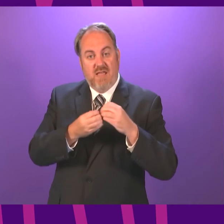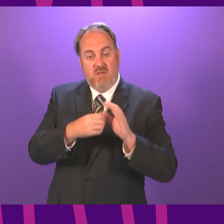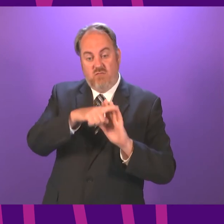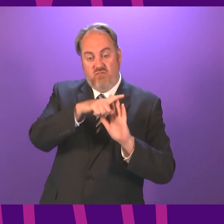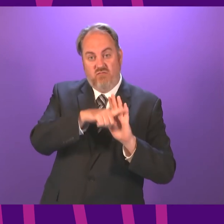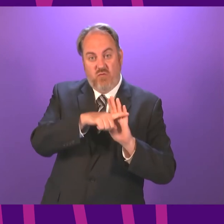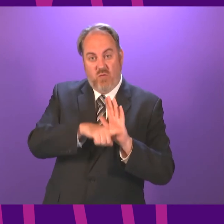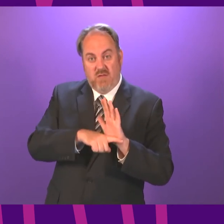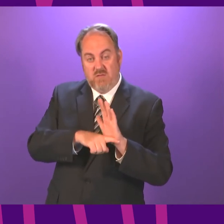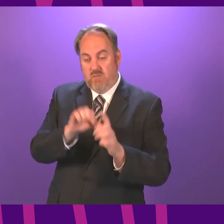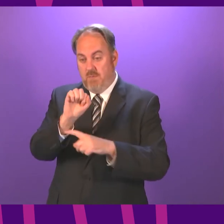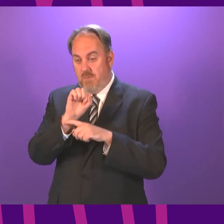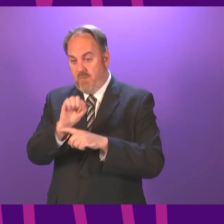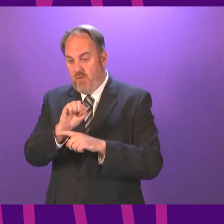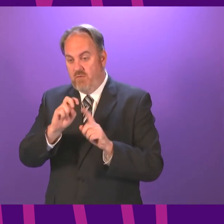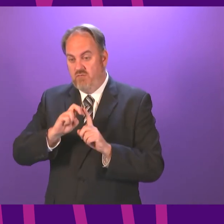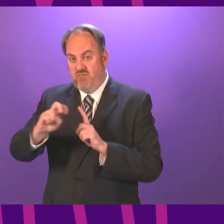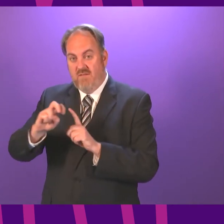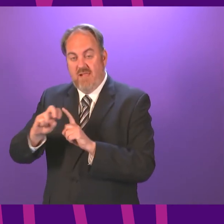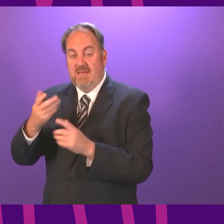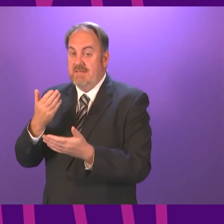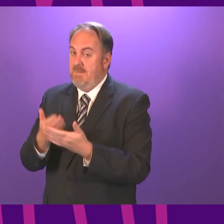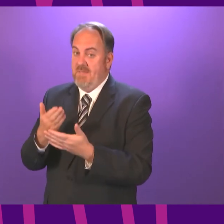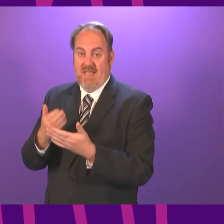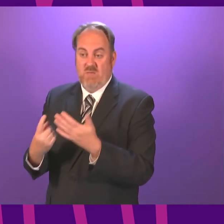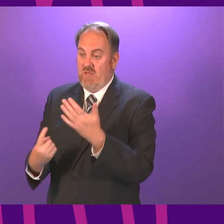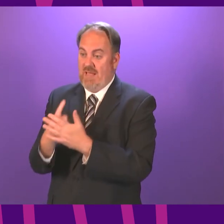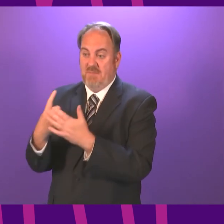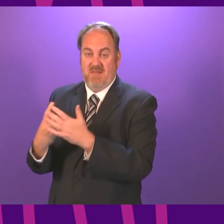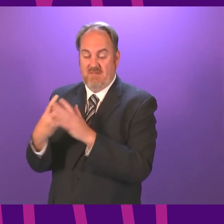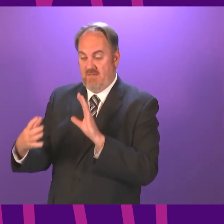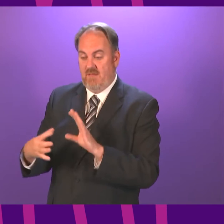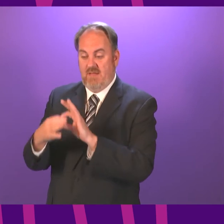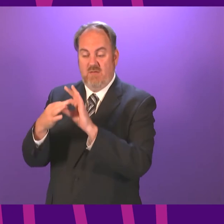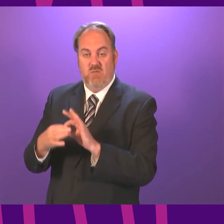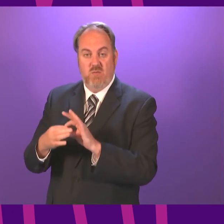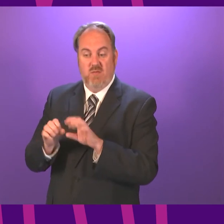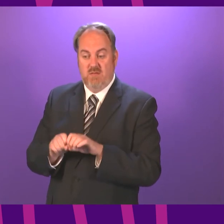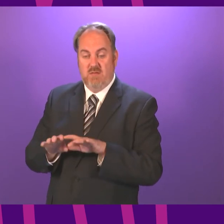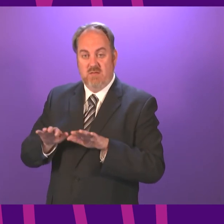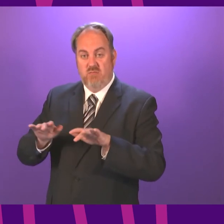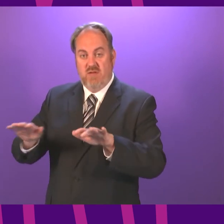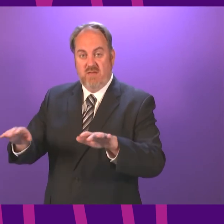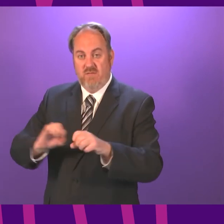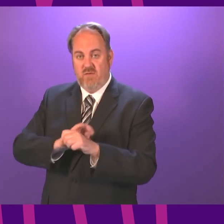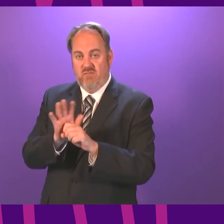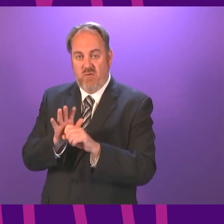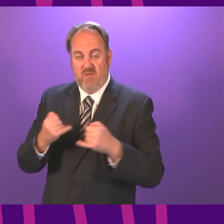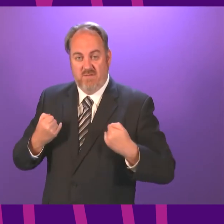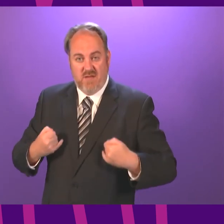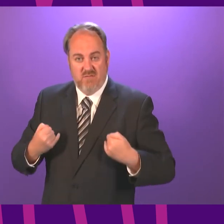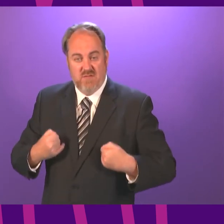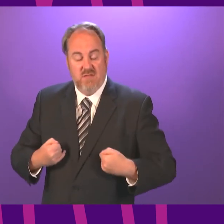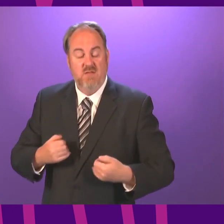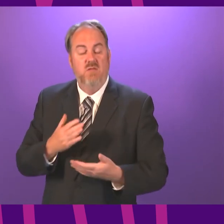appropriate based on the development of the pandemic increasingly in the last few weeks we have begun to